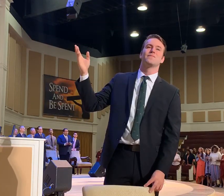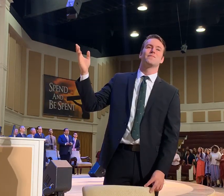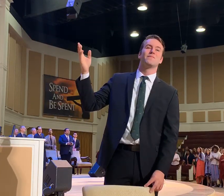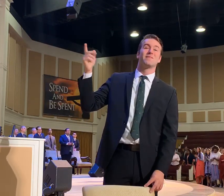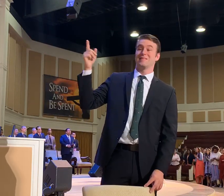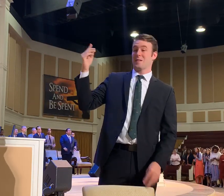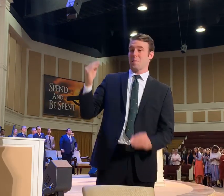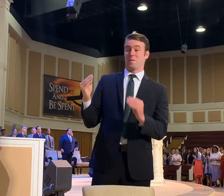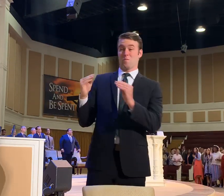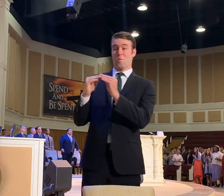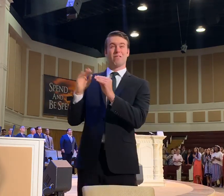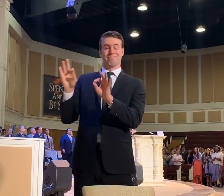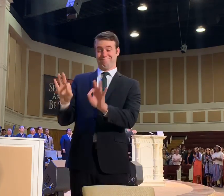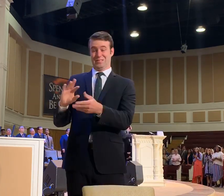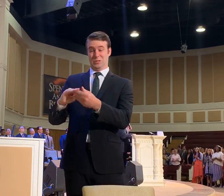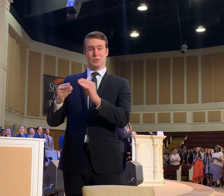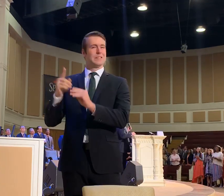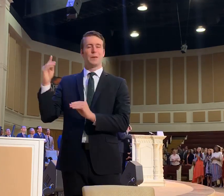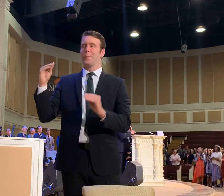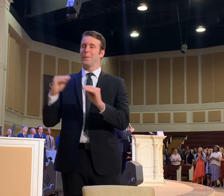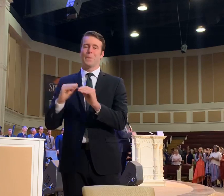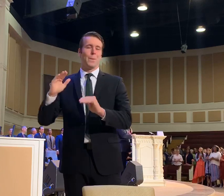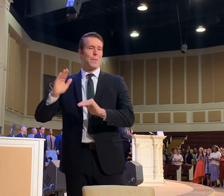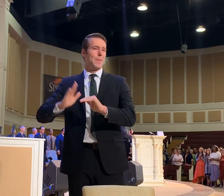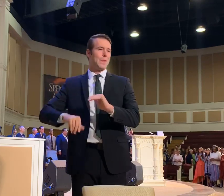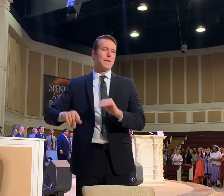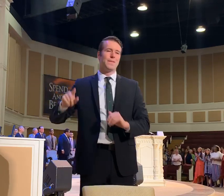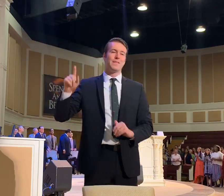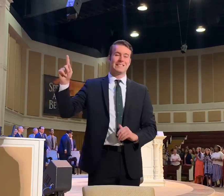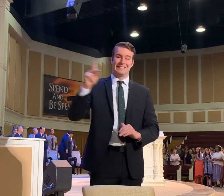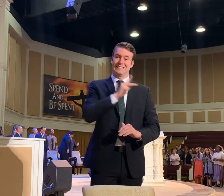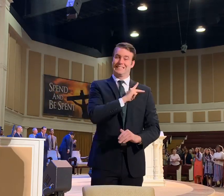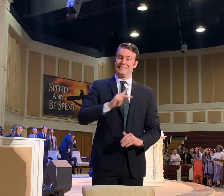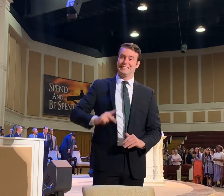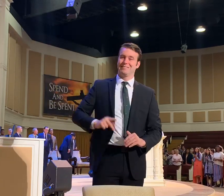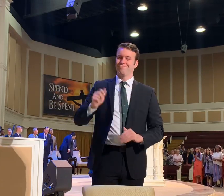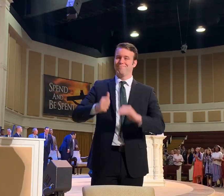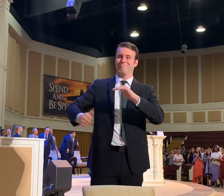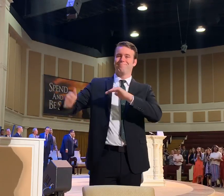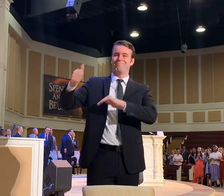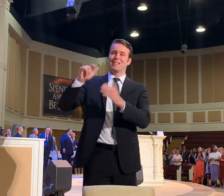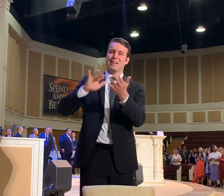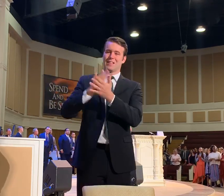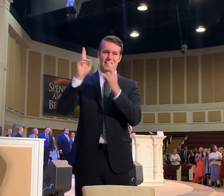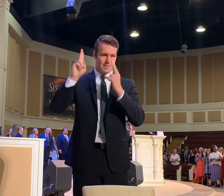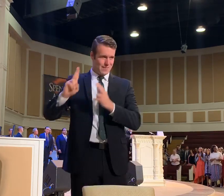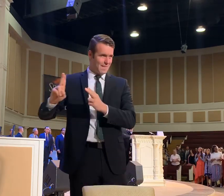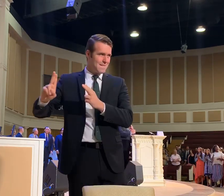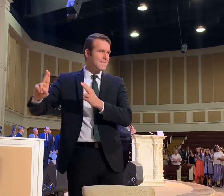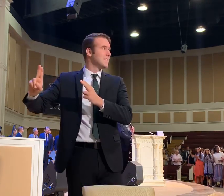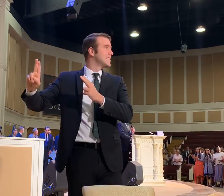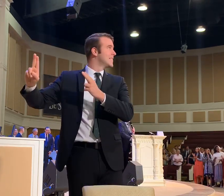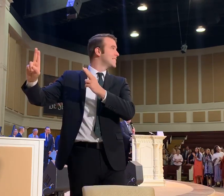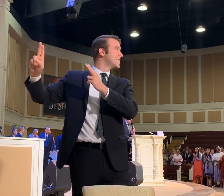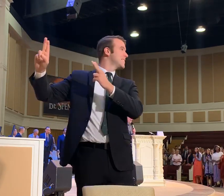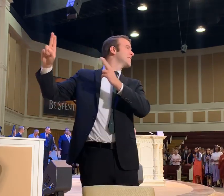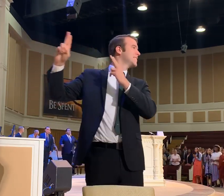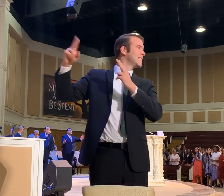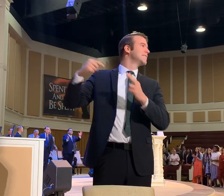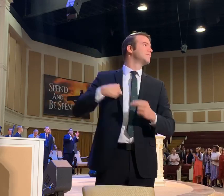Oh, I am he's more than just a story. For He is the King of